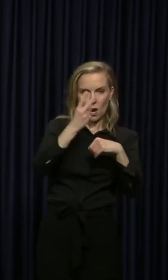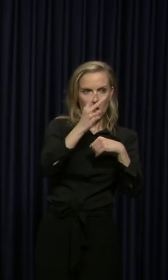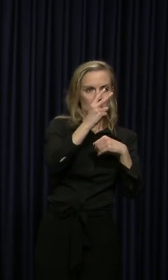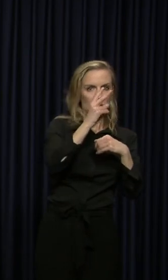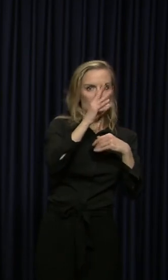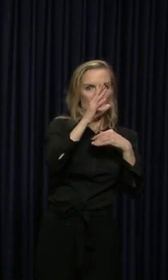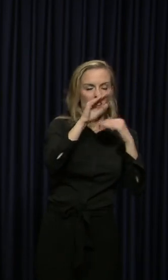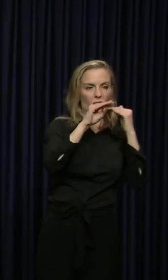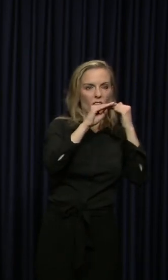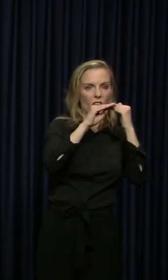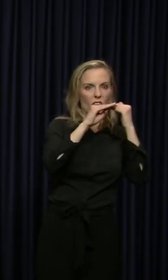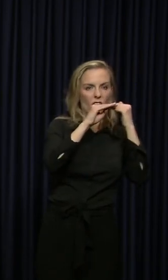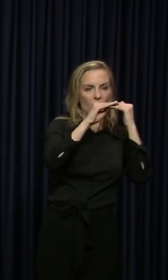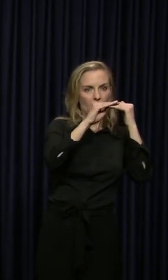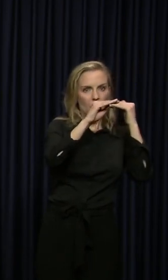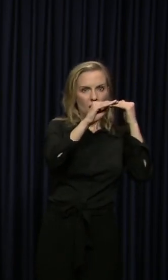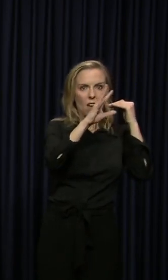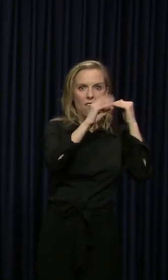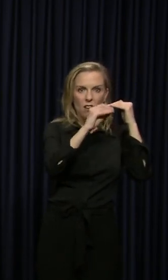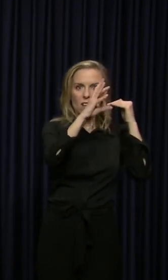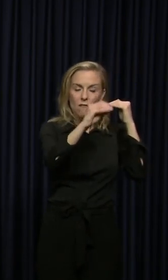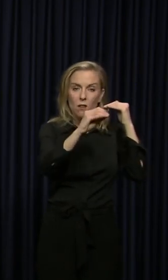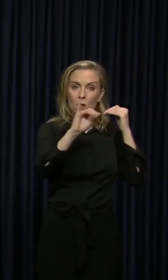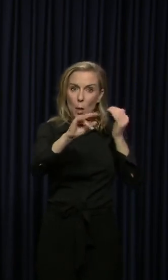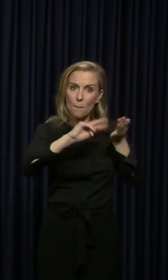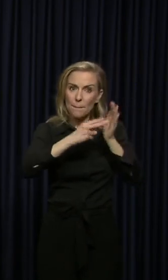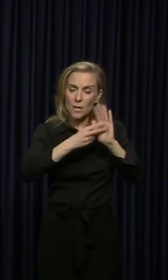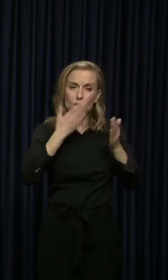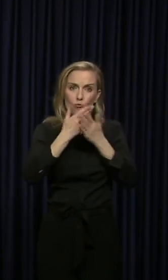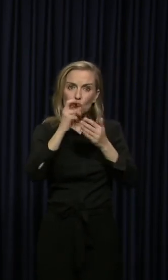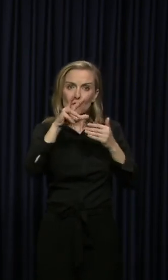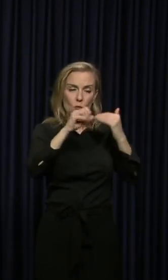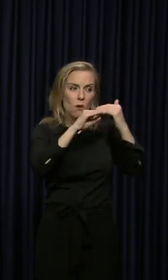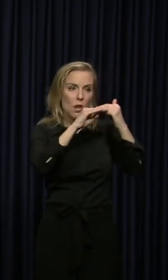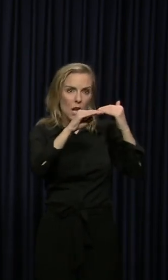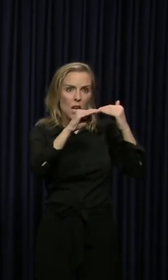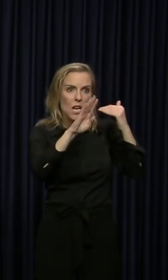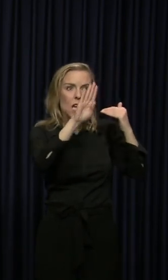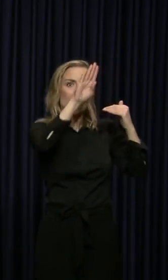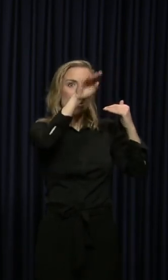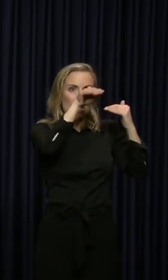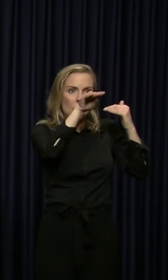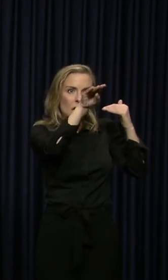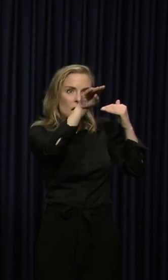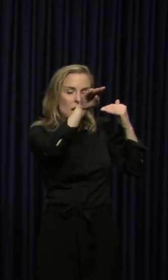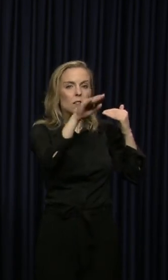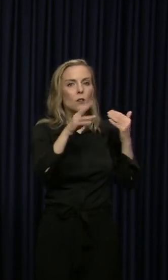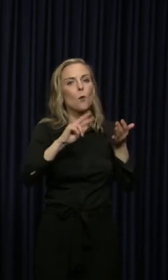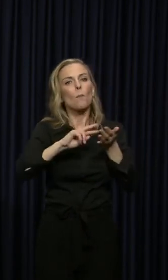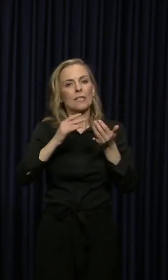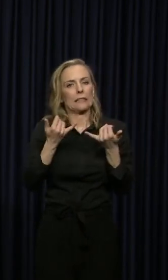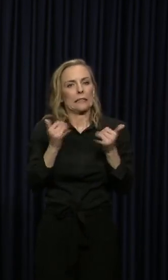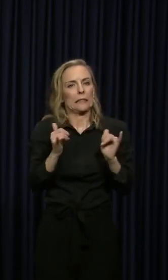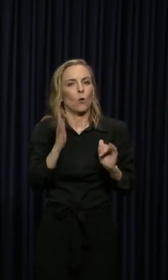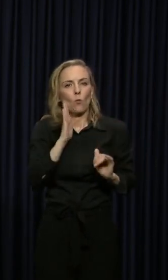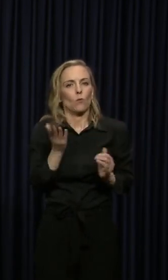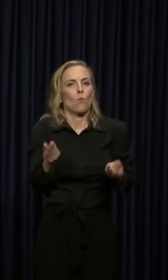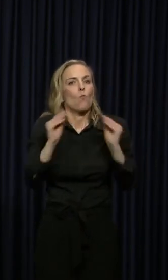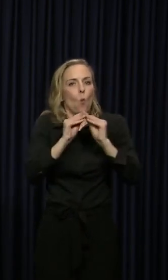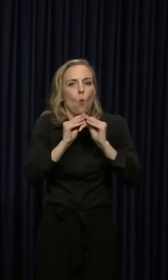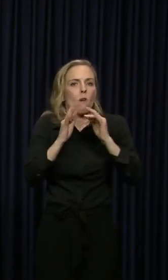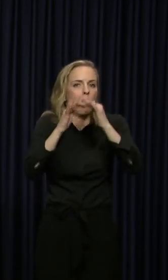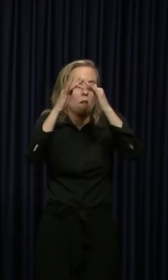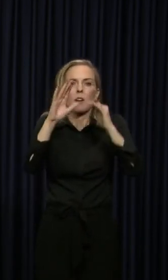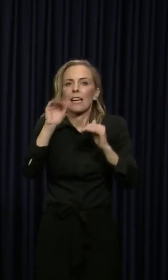and and that is on those days good news. But but we're gonna have lots of more cases. This is